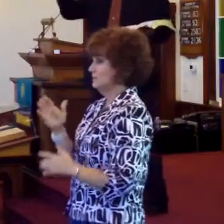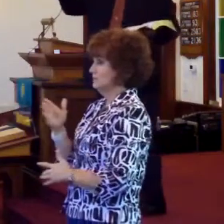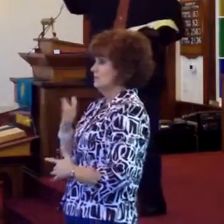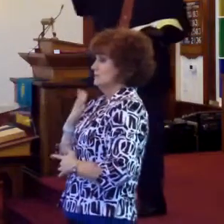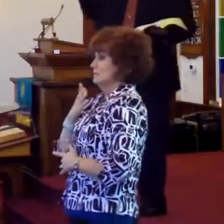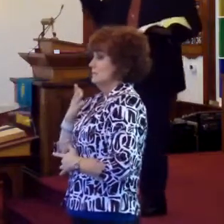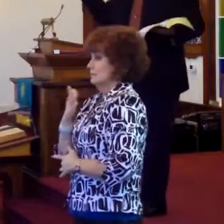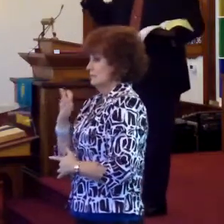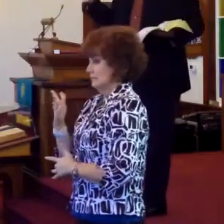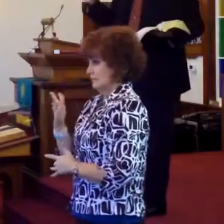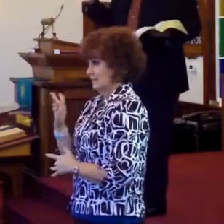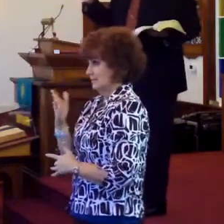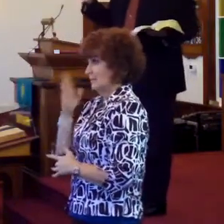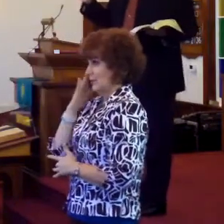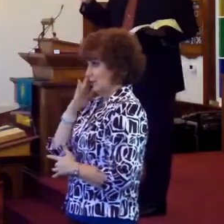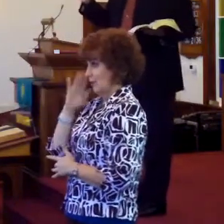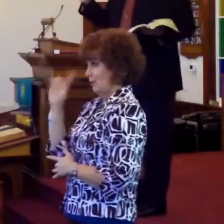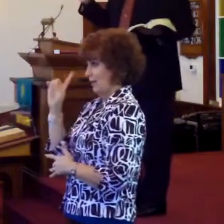that you know where you're going.